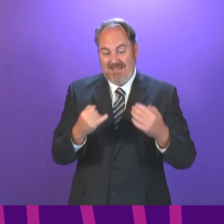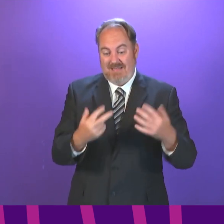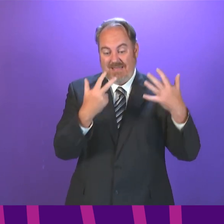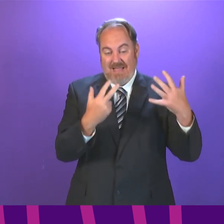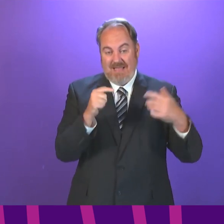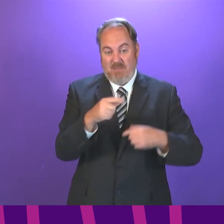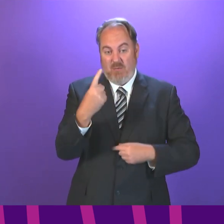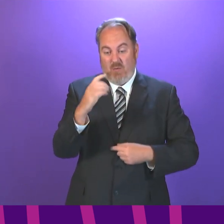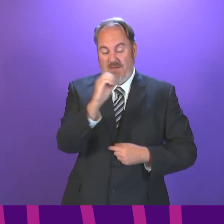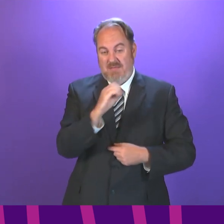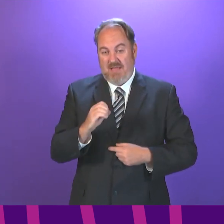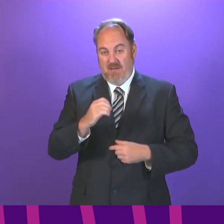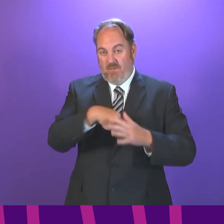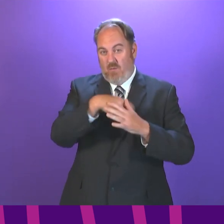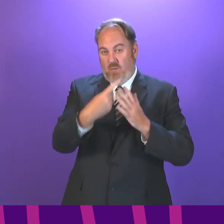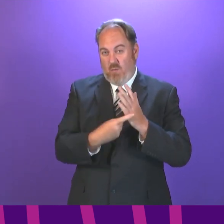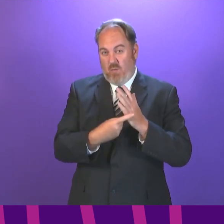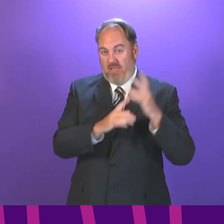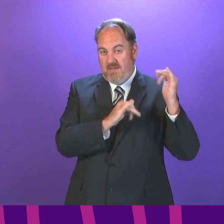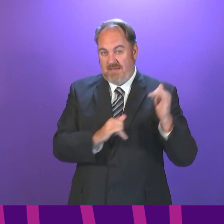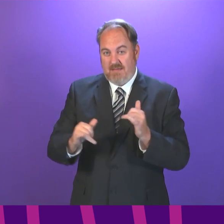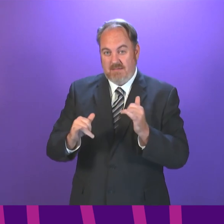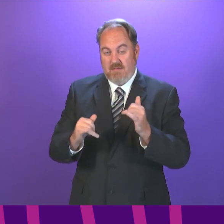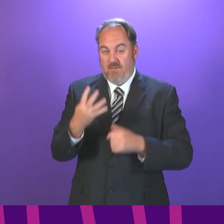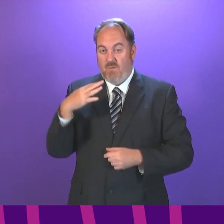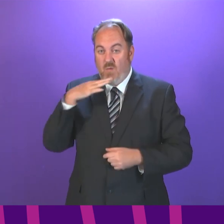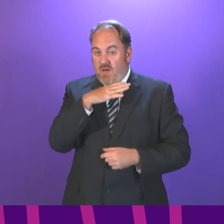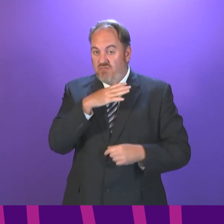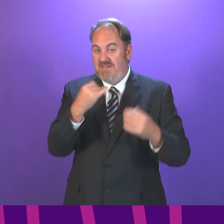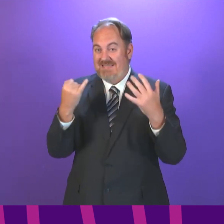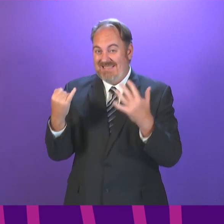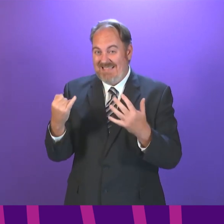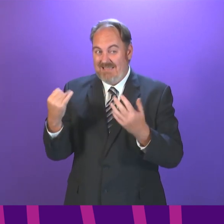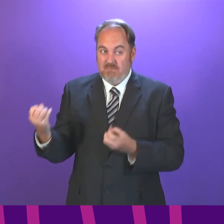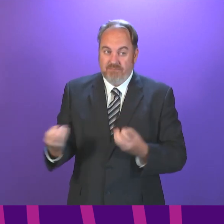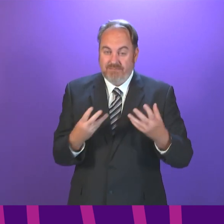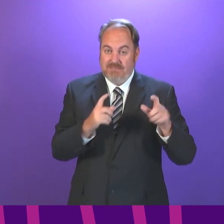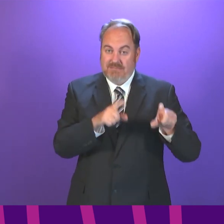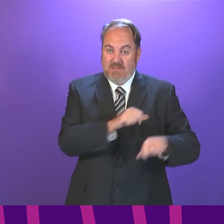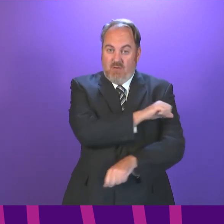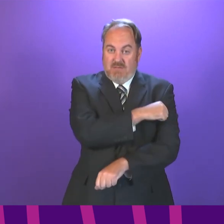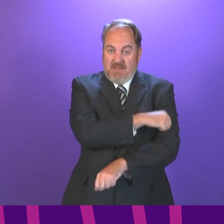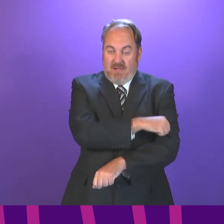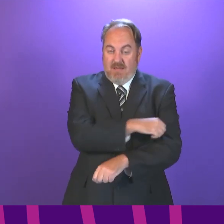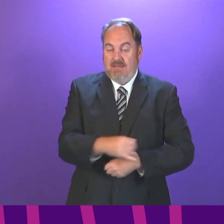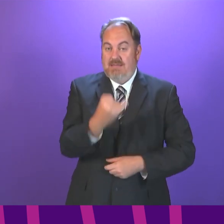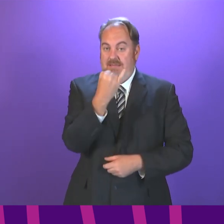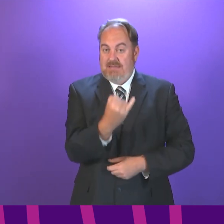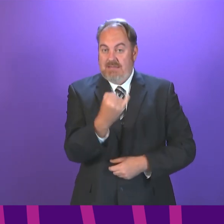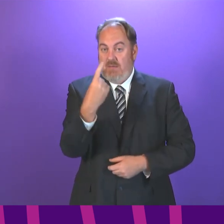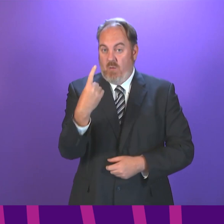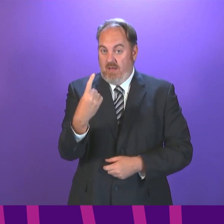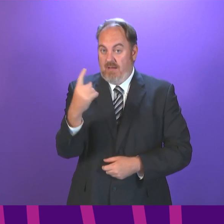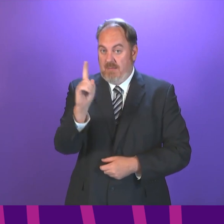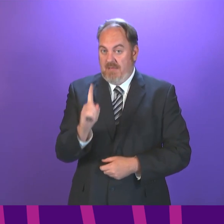per cent of all tests. There are 406 people receiving hospital care, one fewer than yesterday, and 61 people receiving